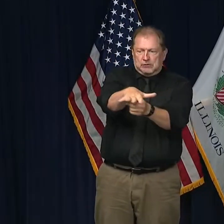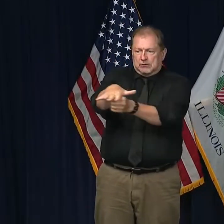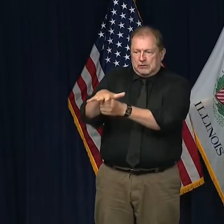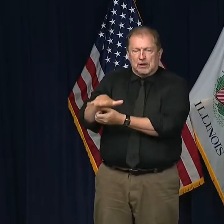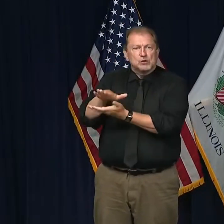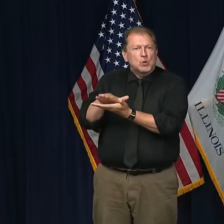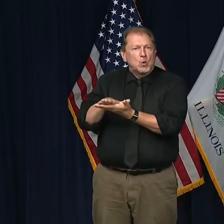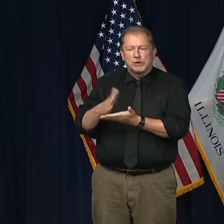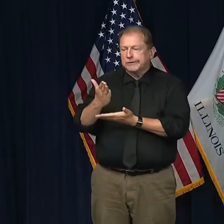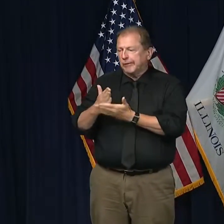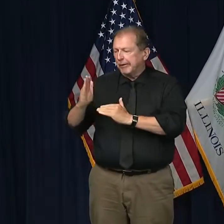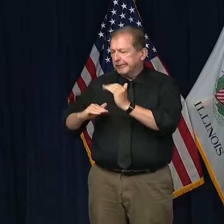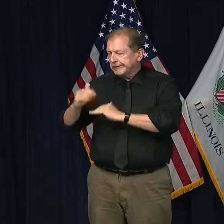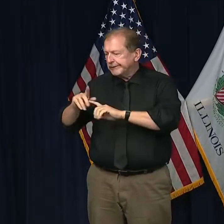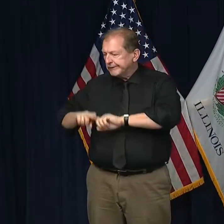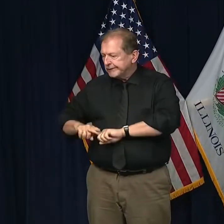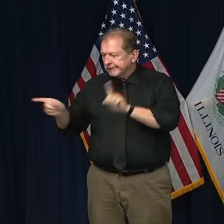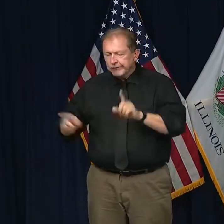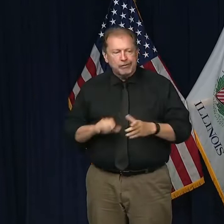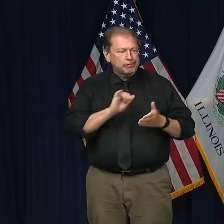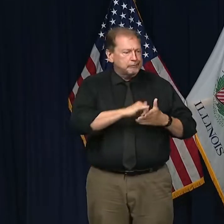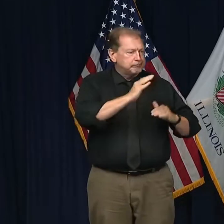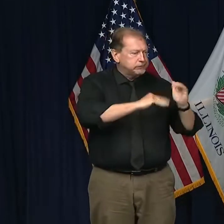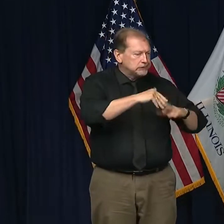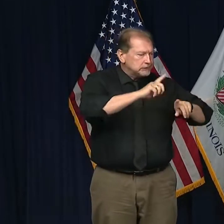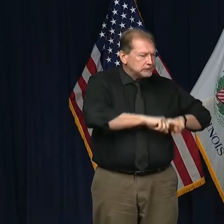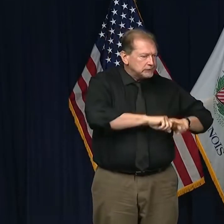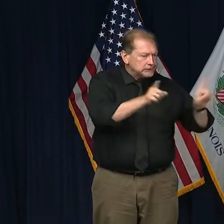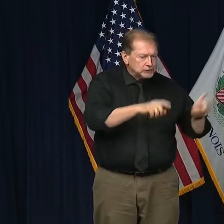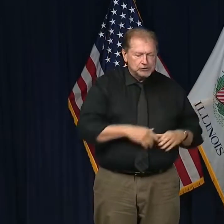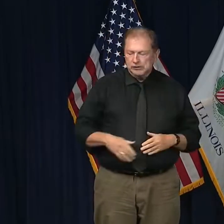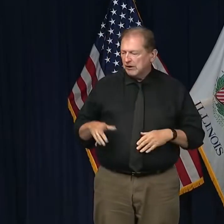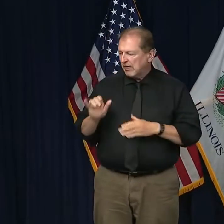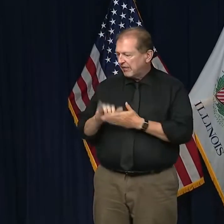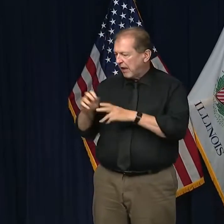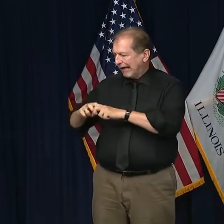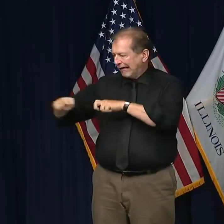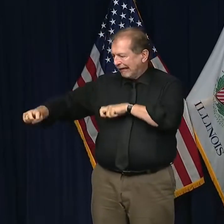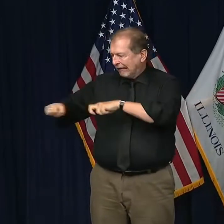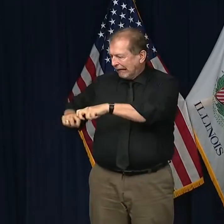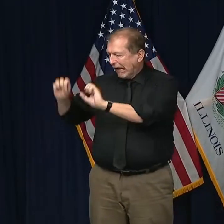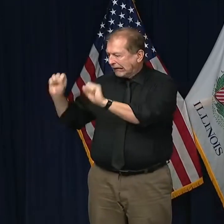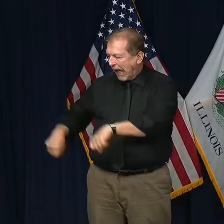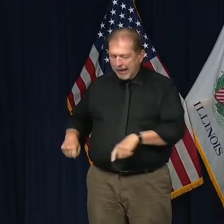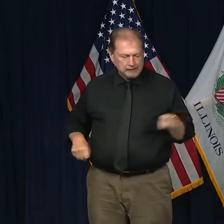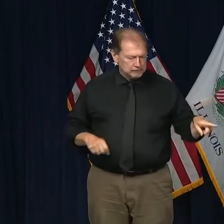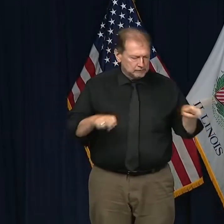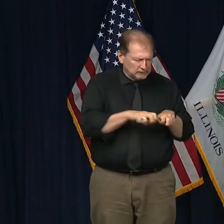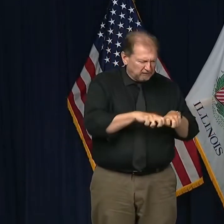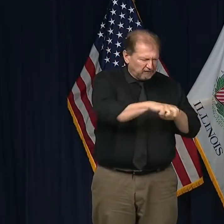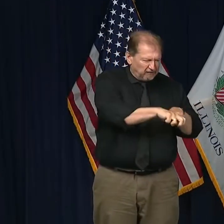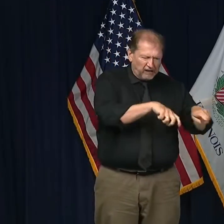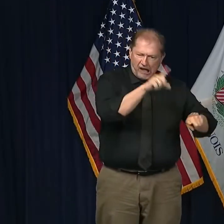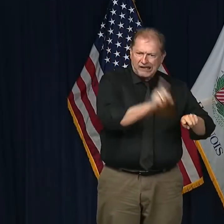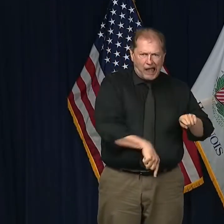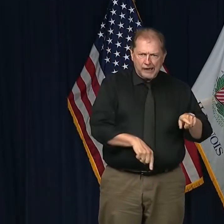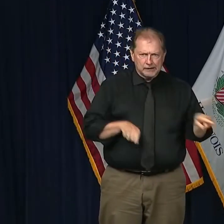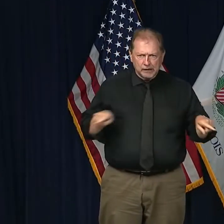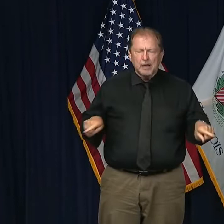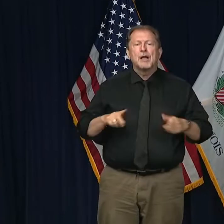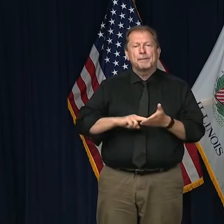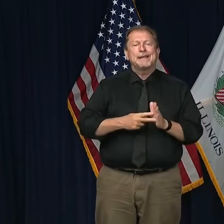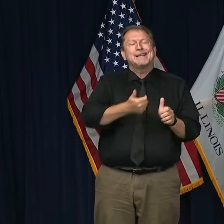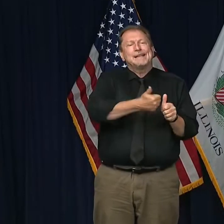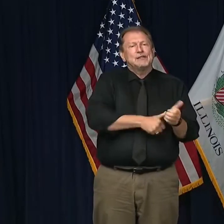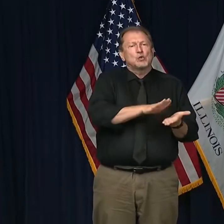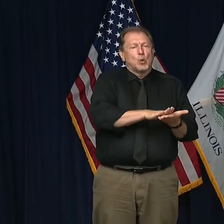buildings, different numbers of people in a building per square foot, we really want those schools to make decisions for themselves. But there's no